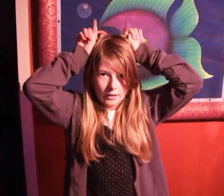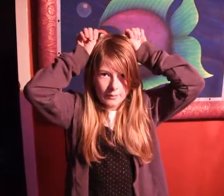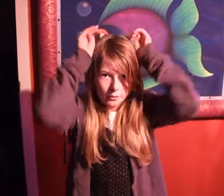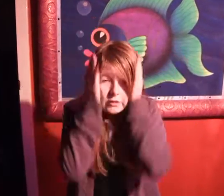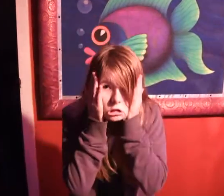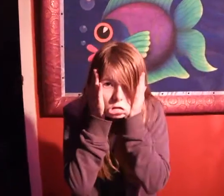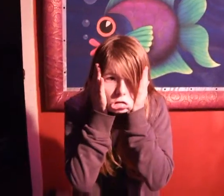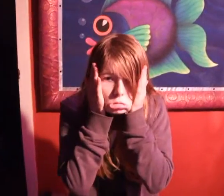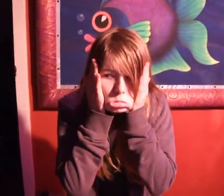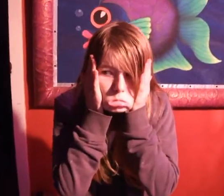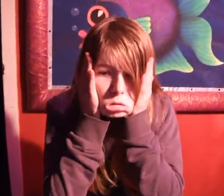Camel, Fish!